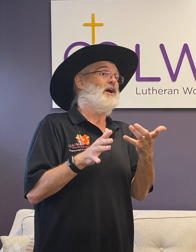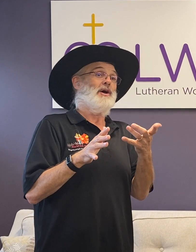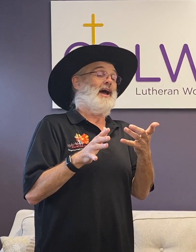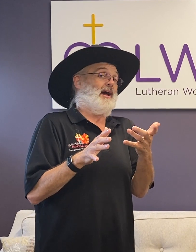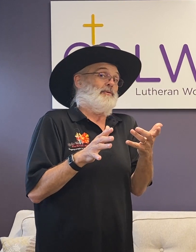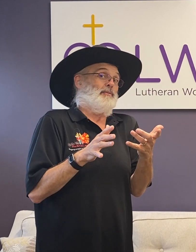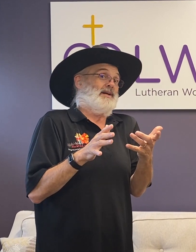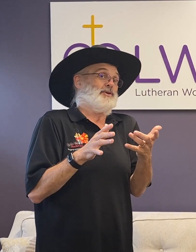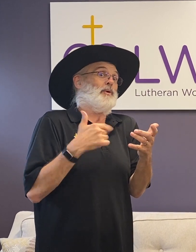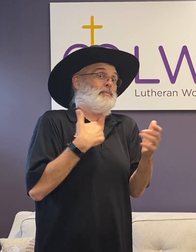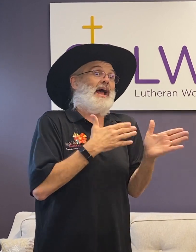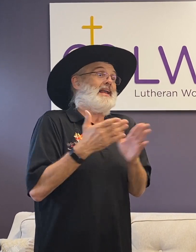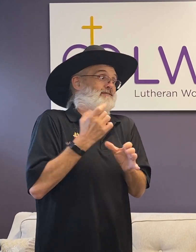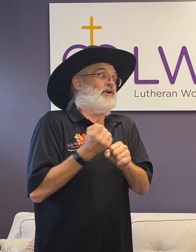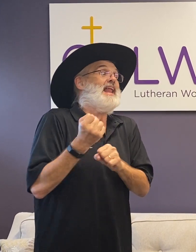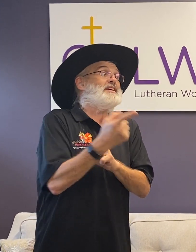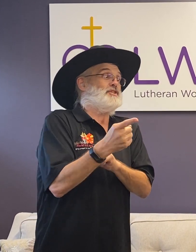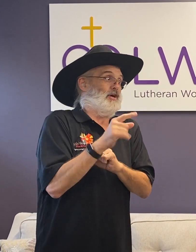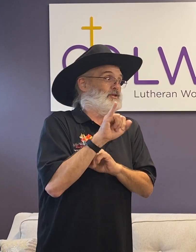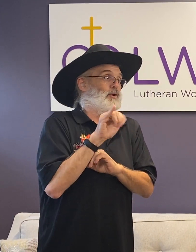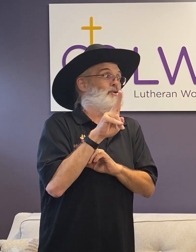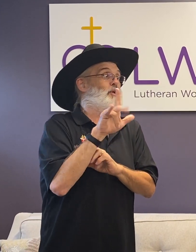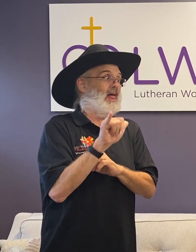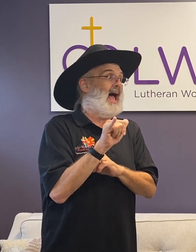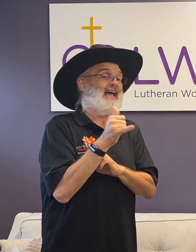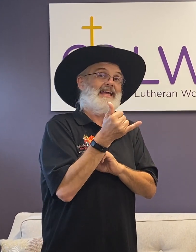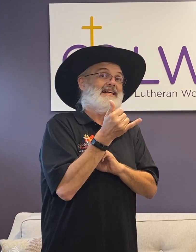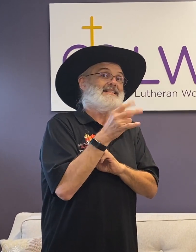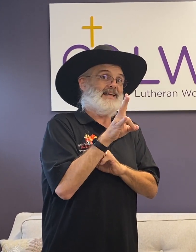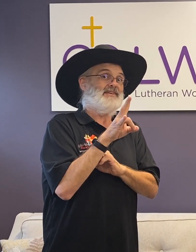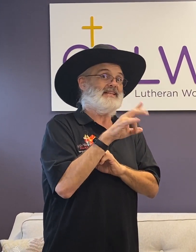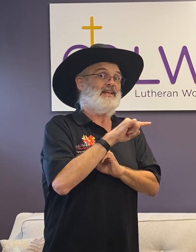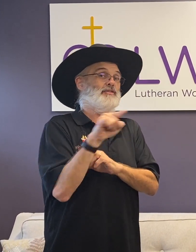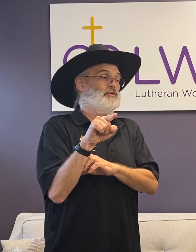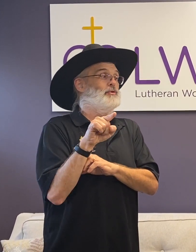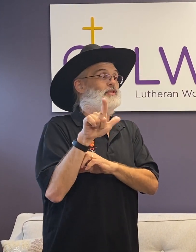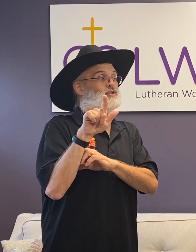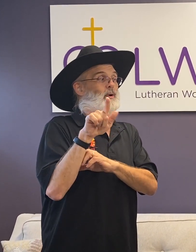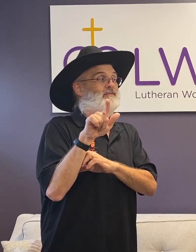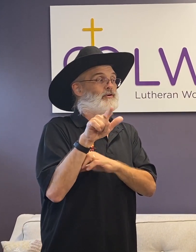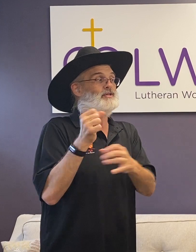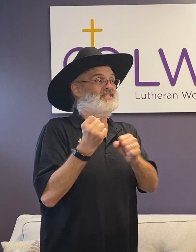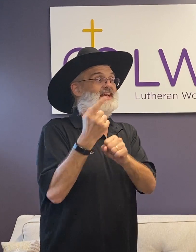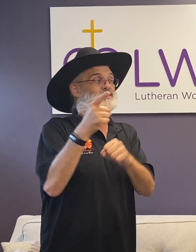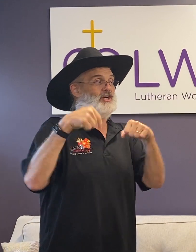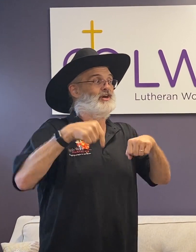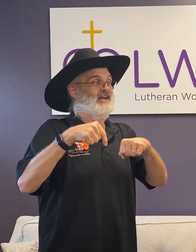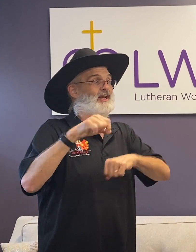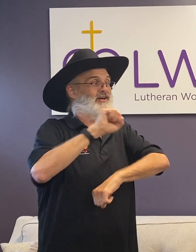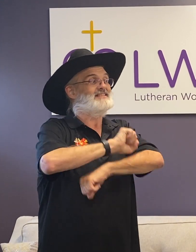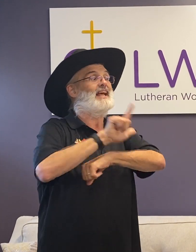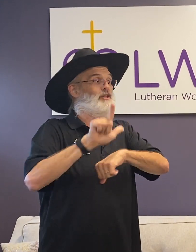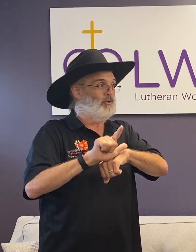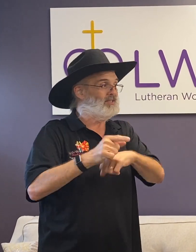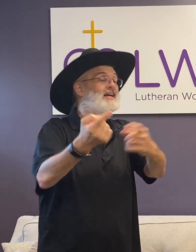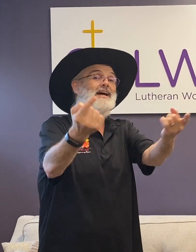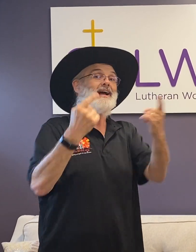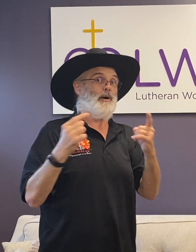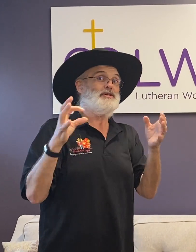And so we're planning for next year. So July 17th through the 21st next year here in St. Louis, come and